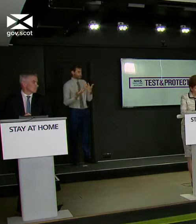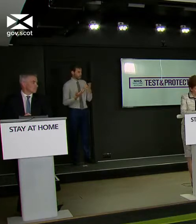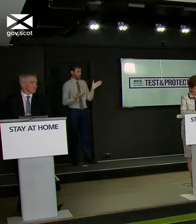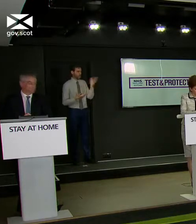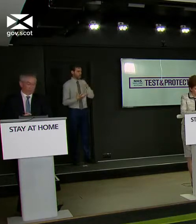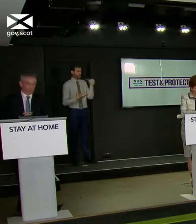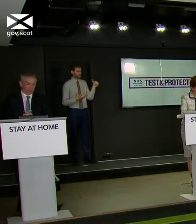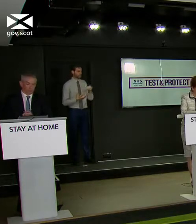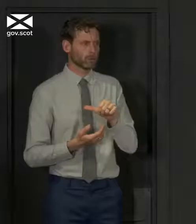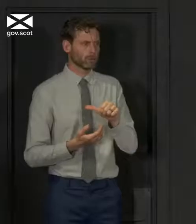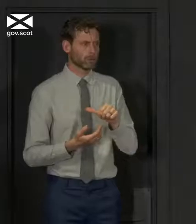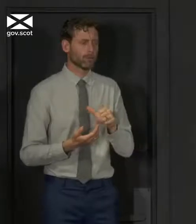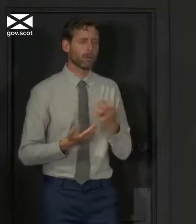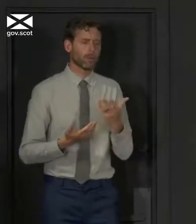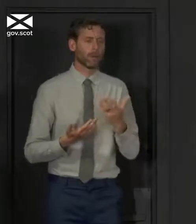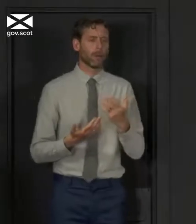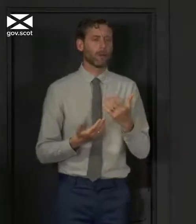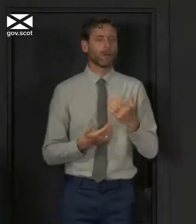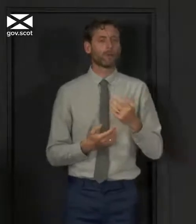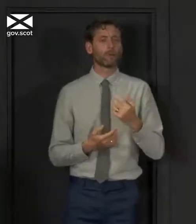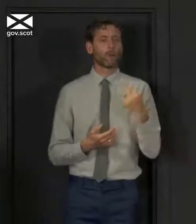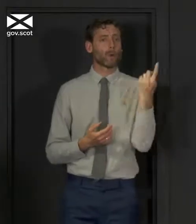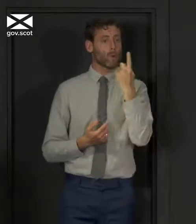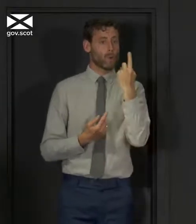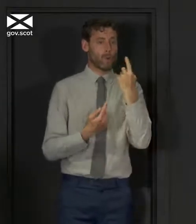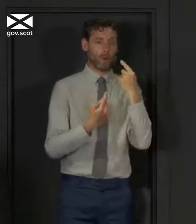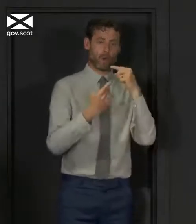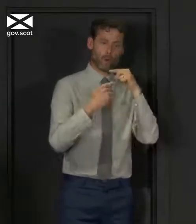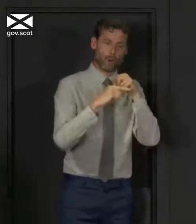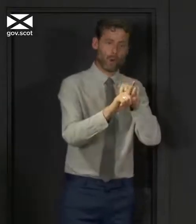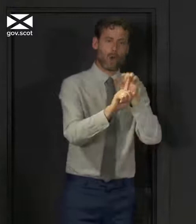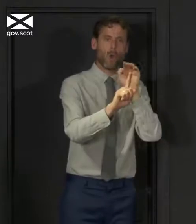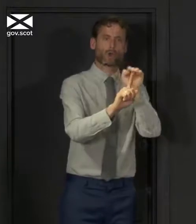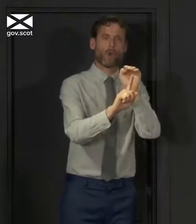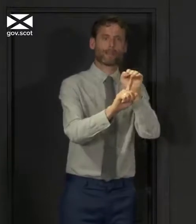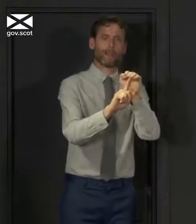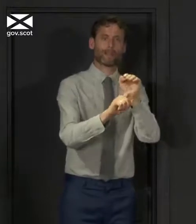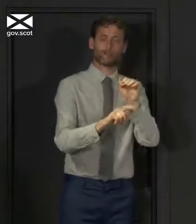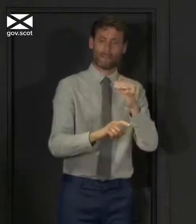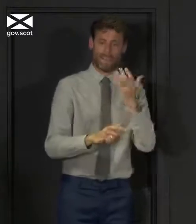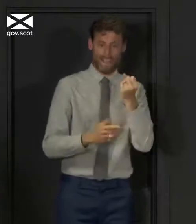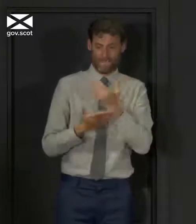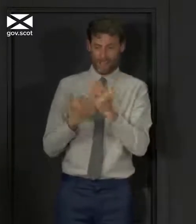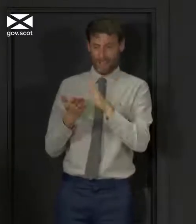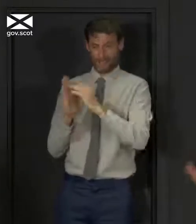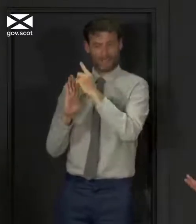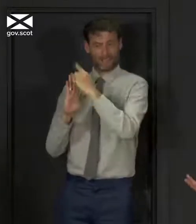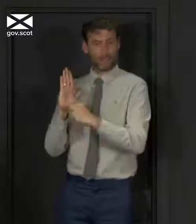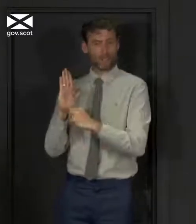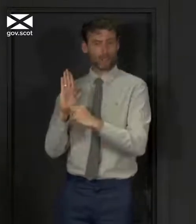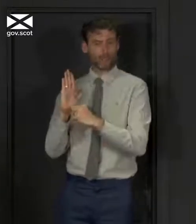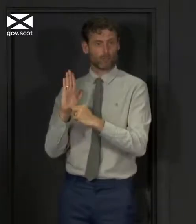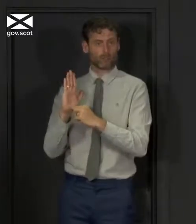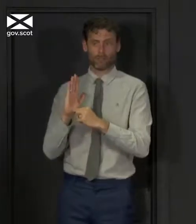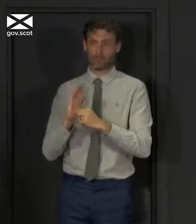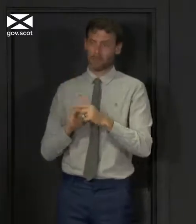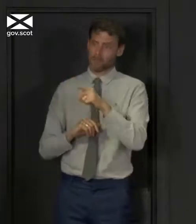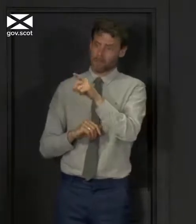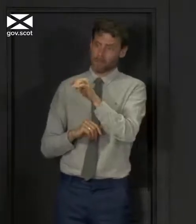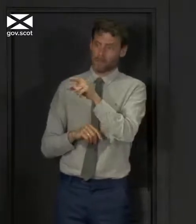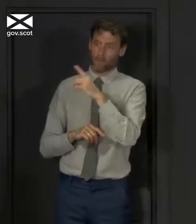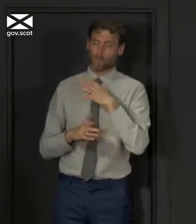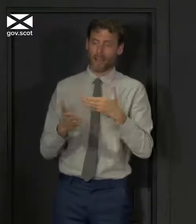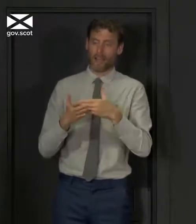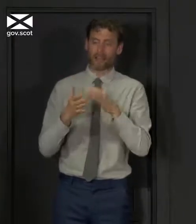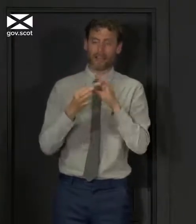issues of who will be a contact, I think we set out the definitions there. I don't know whether Gregor's got anything to ask, particularly about health care workers, and then Jean